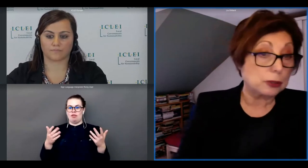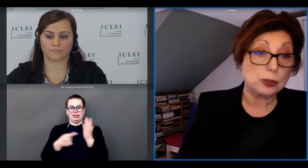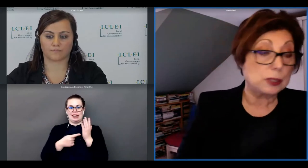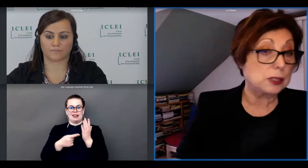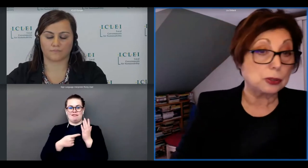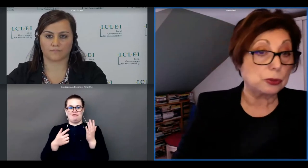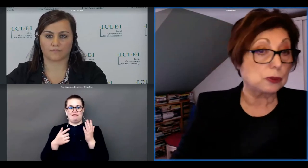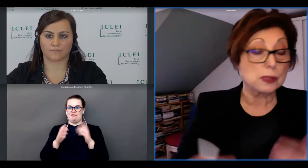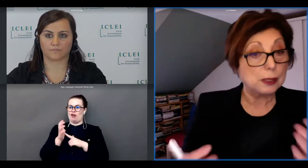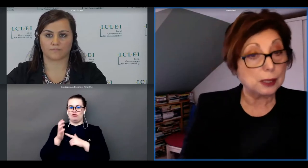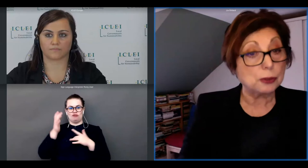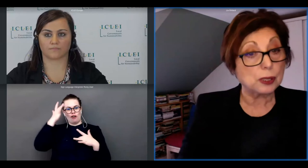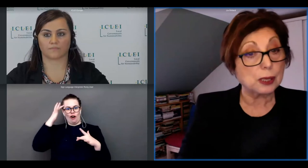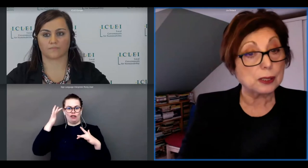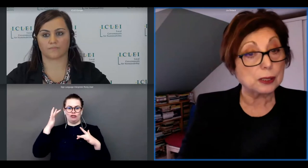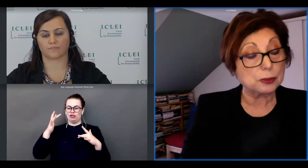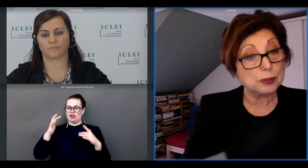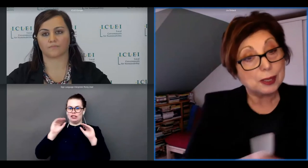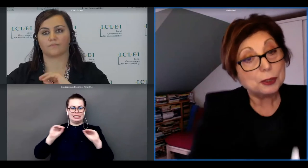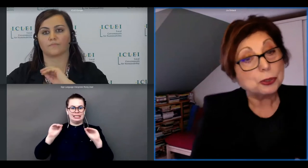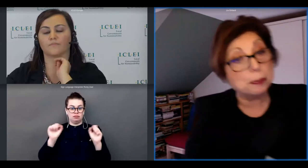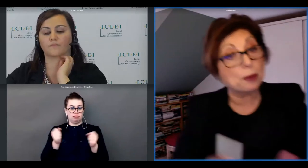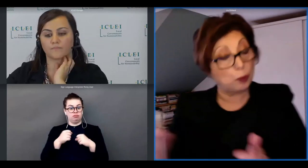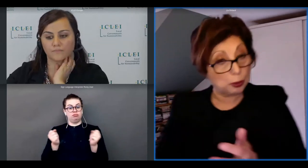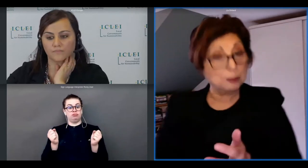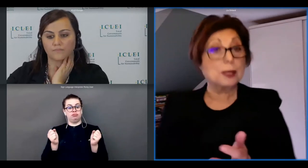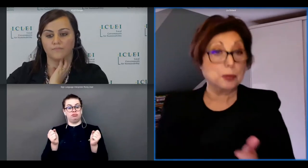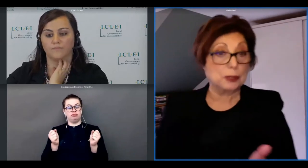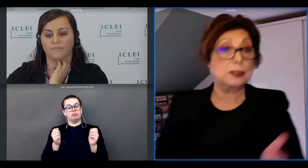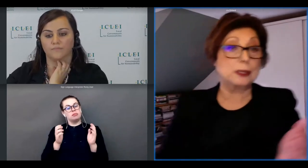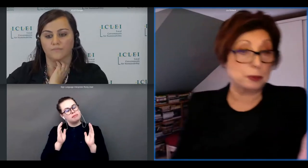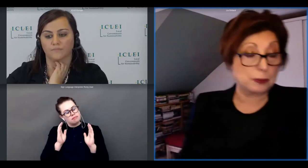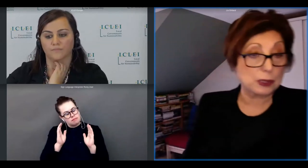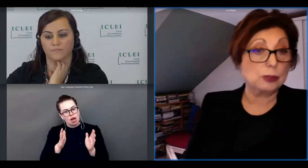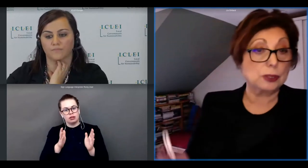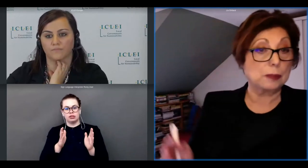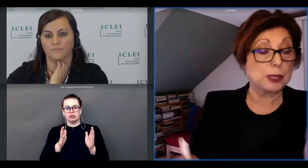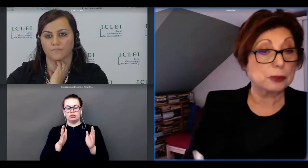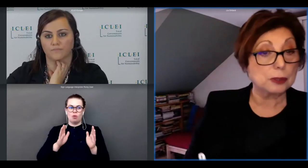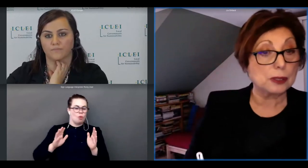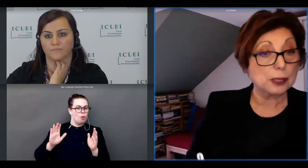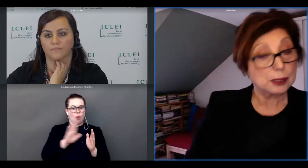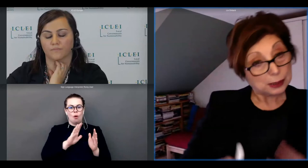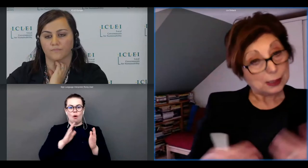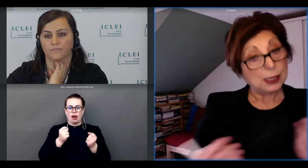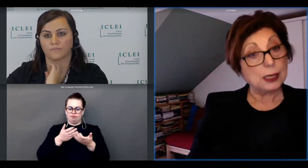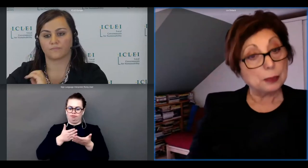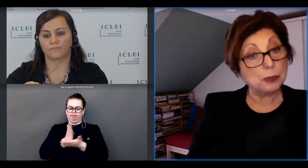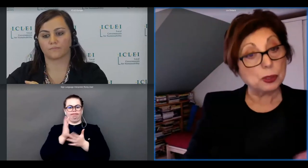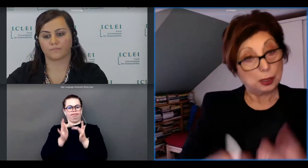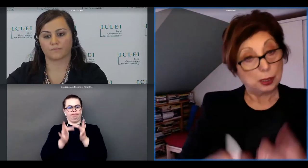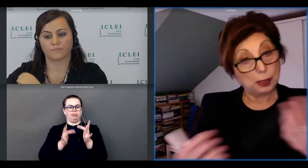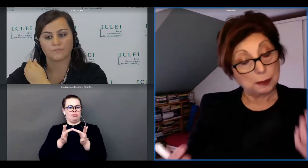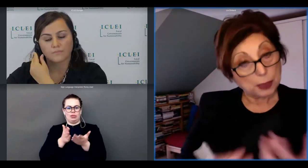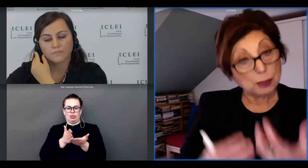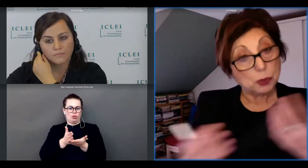cultural institutions and organizations to perform their work that we were talking about earlier in a more